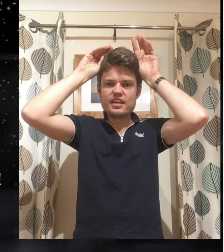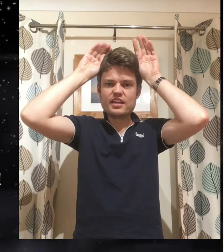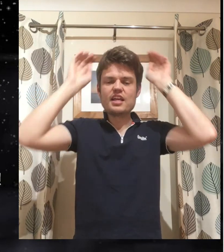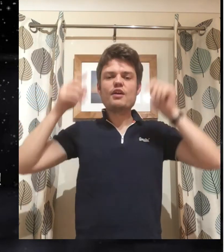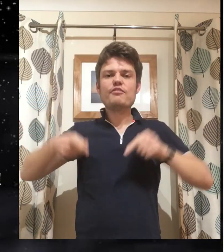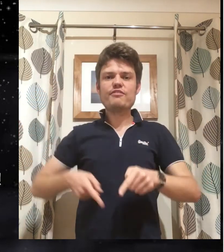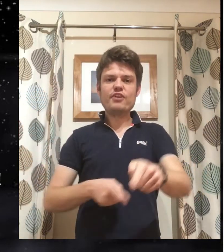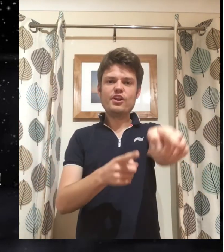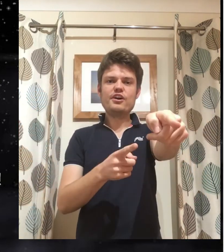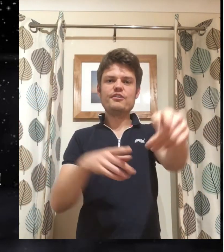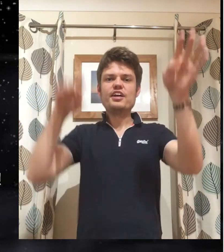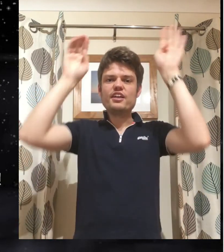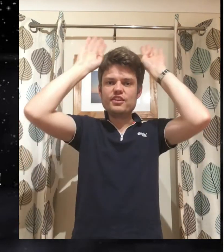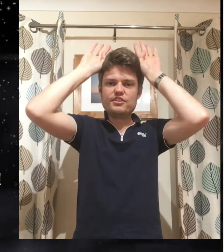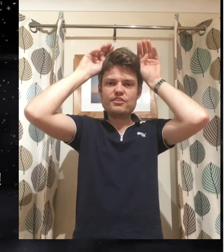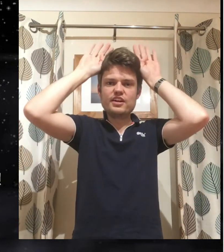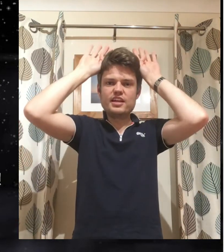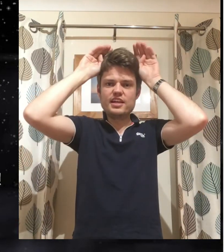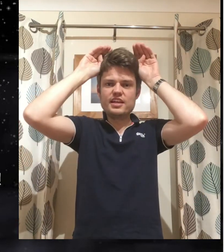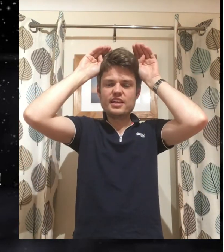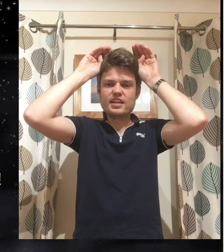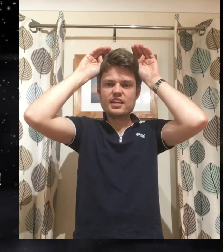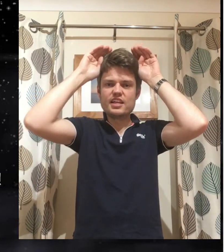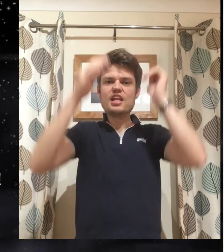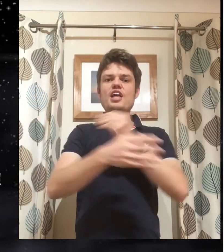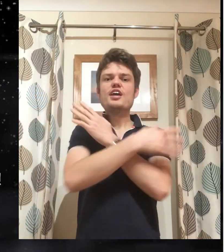follow the donkey